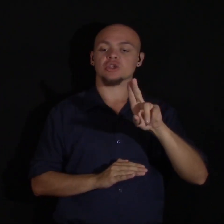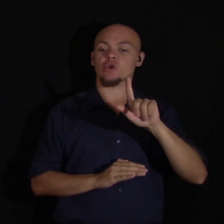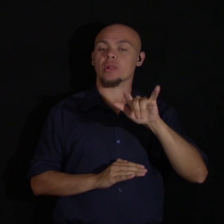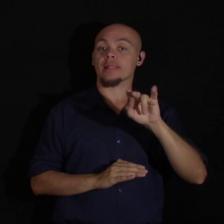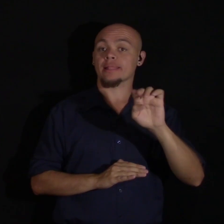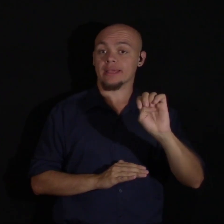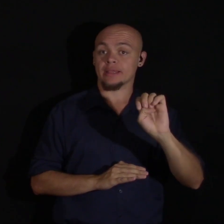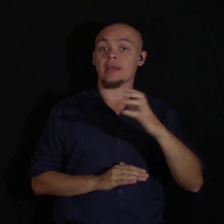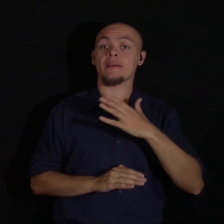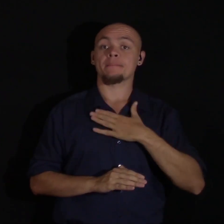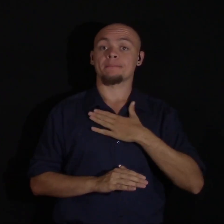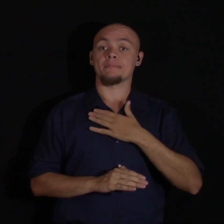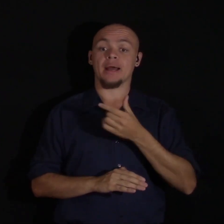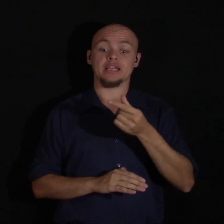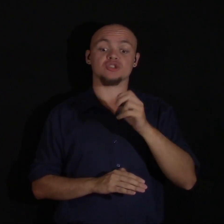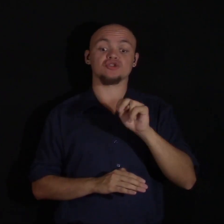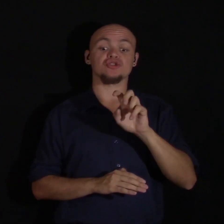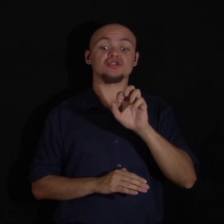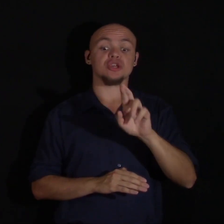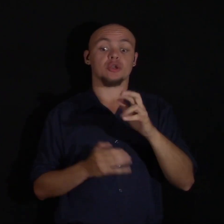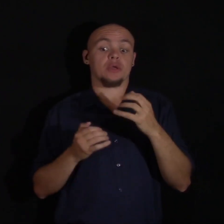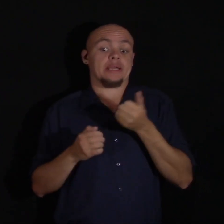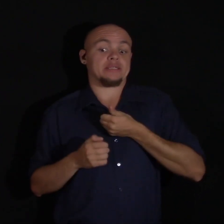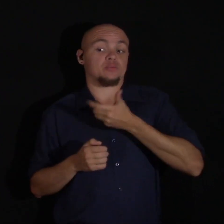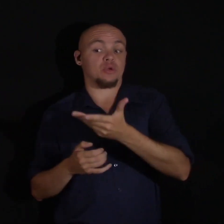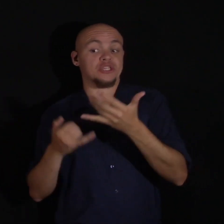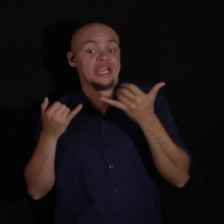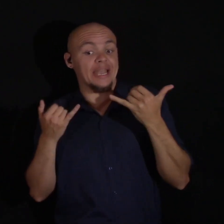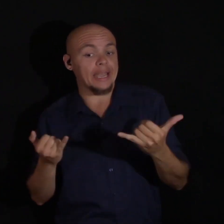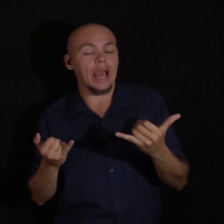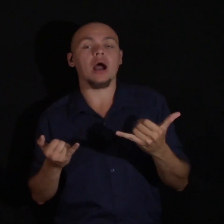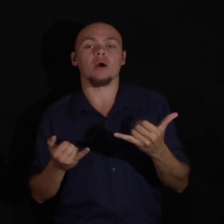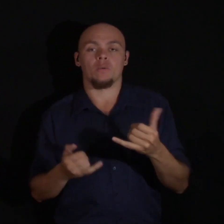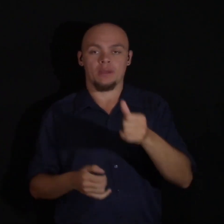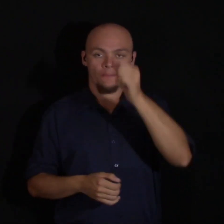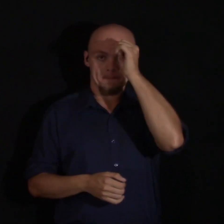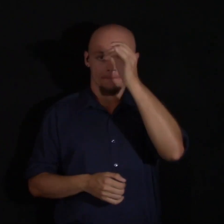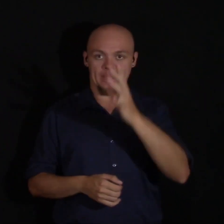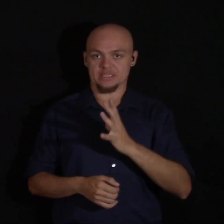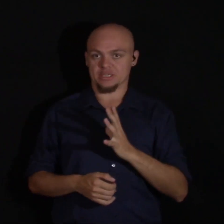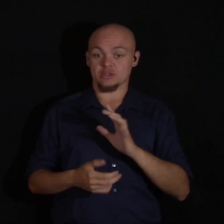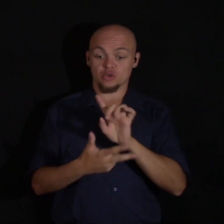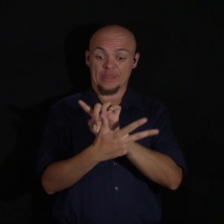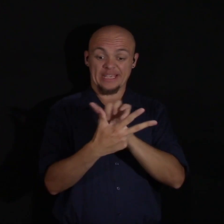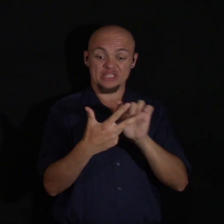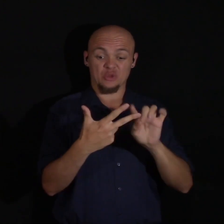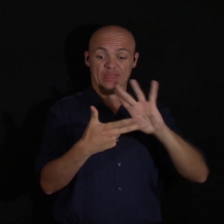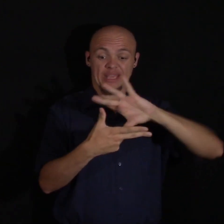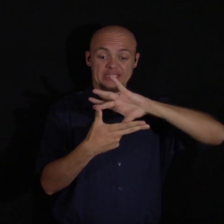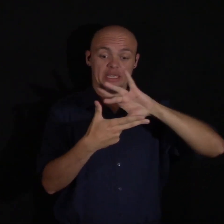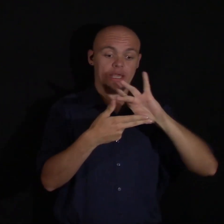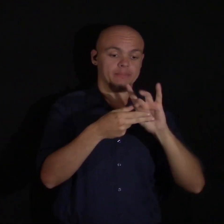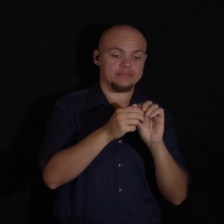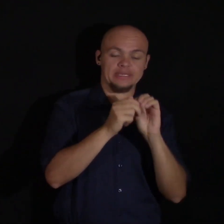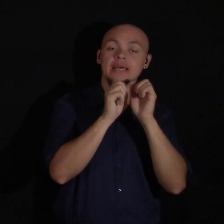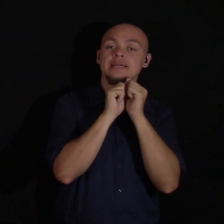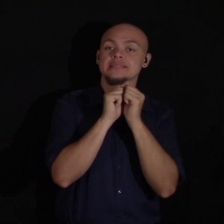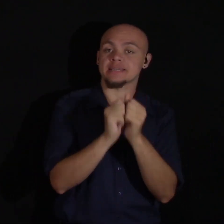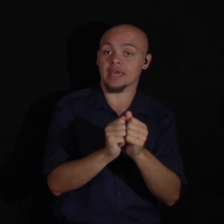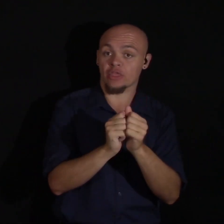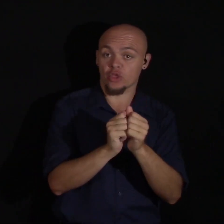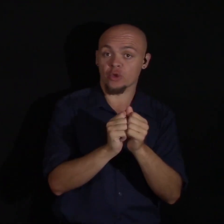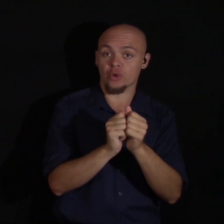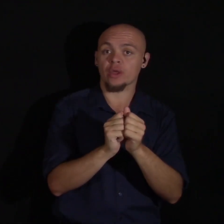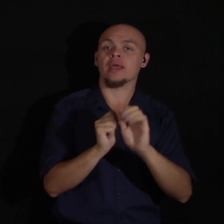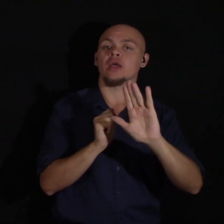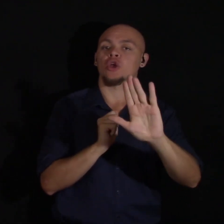my gender expression masculine. So these three things come together to make